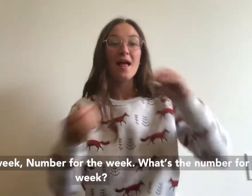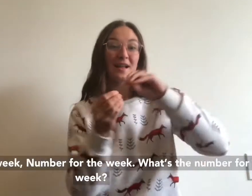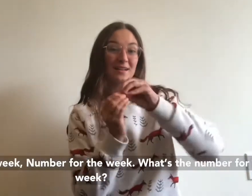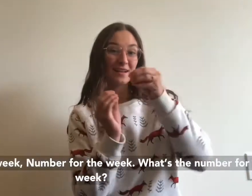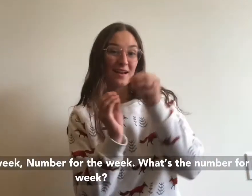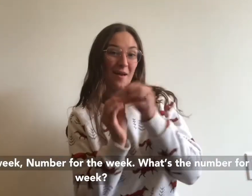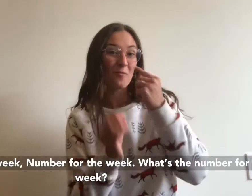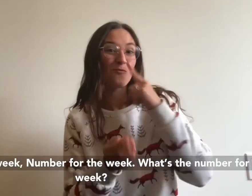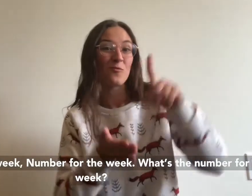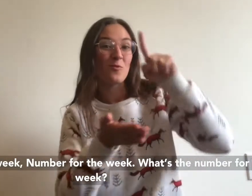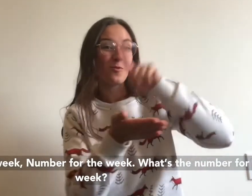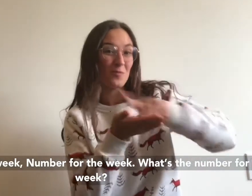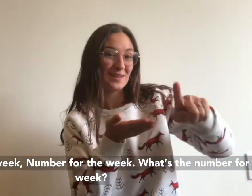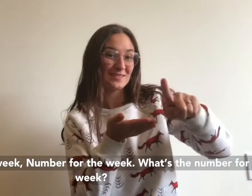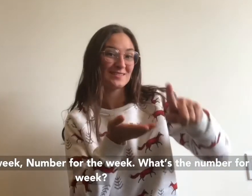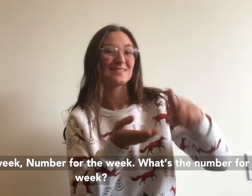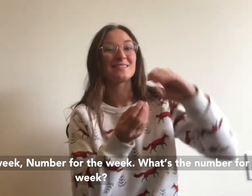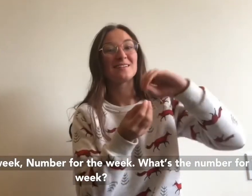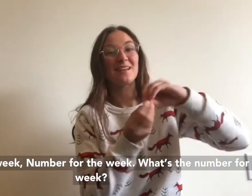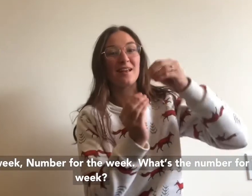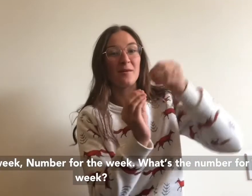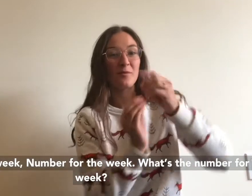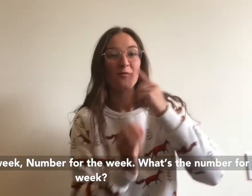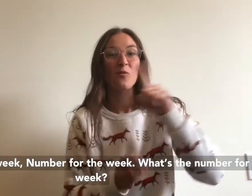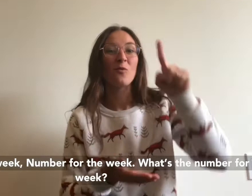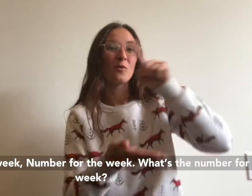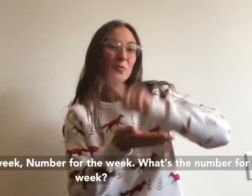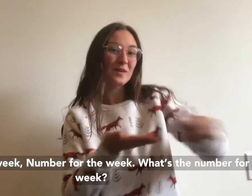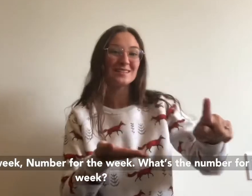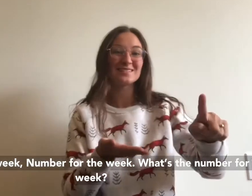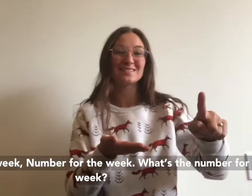The number for the week, the number for the week.